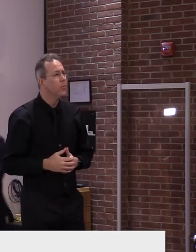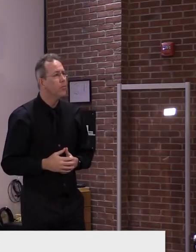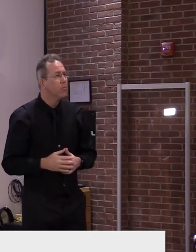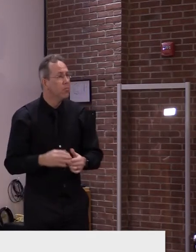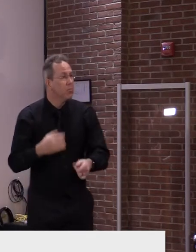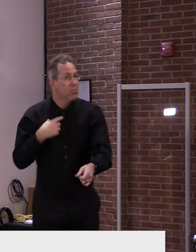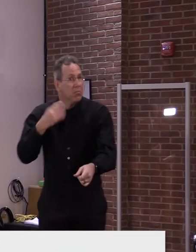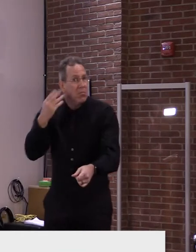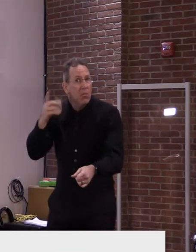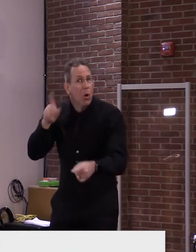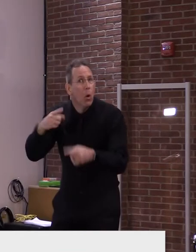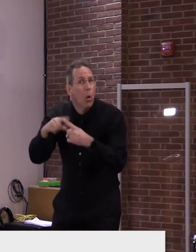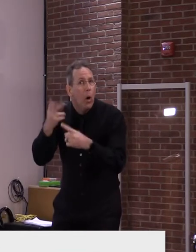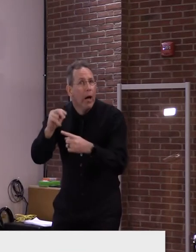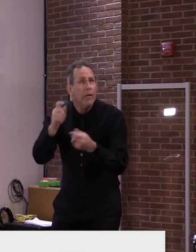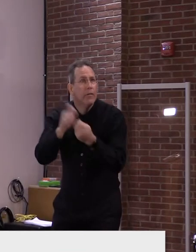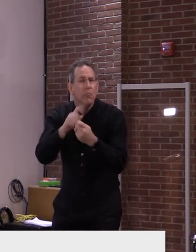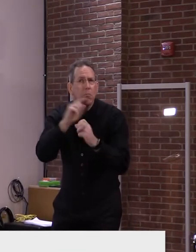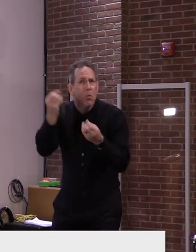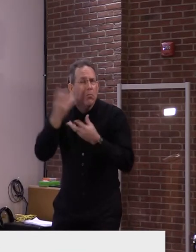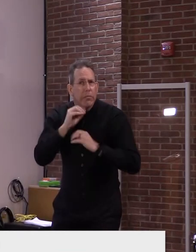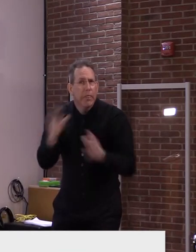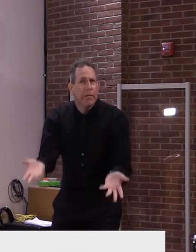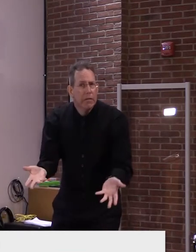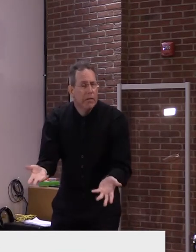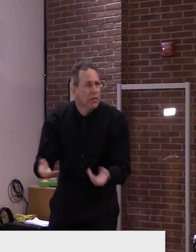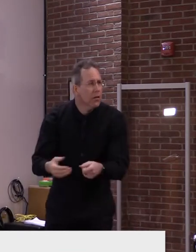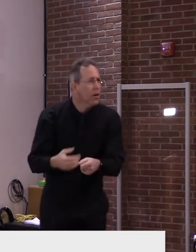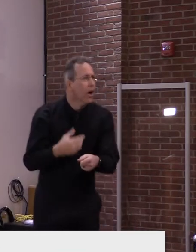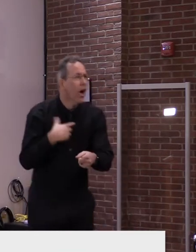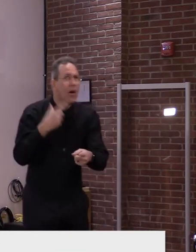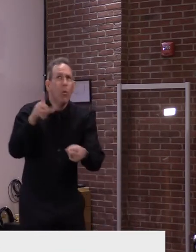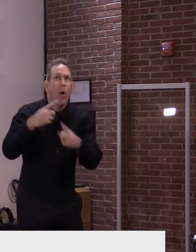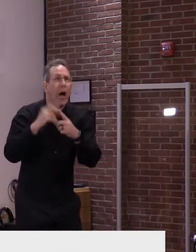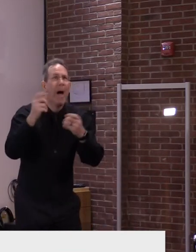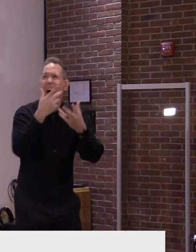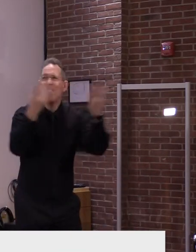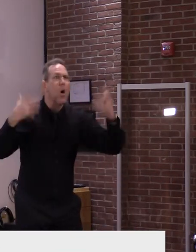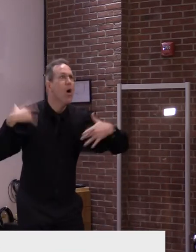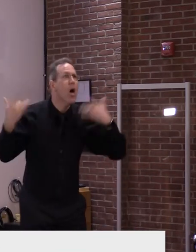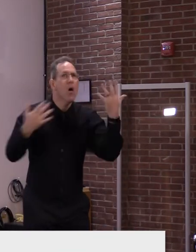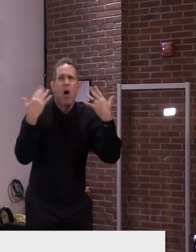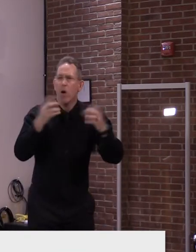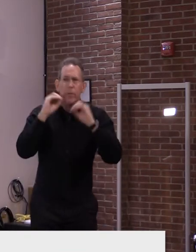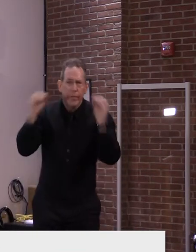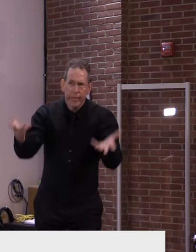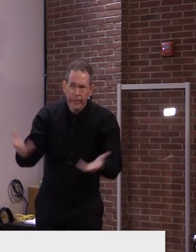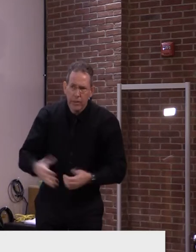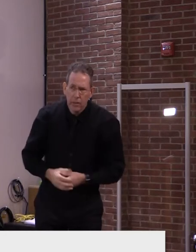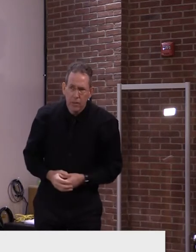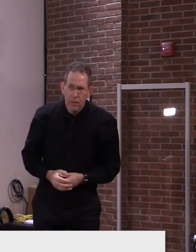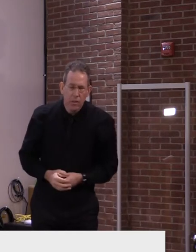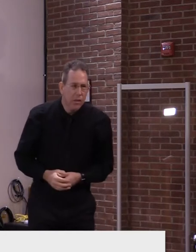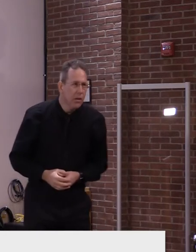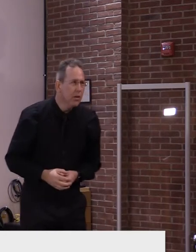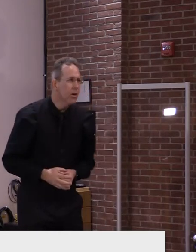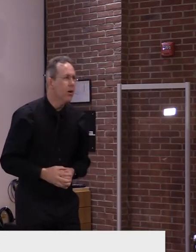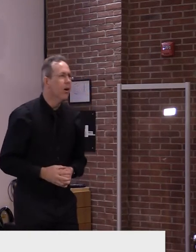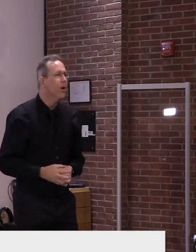I mean, they're talking down the line, but everybody's going to get it down the line. Is there a date, target date for teachers?